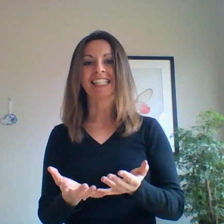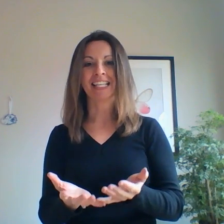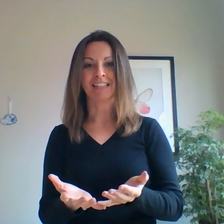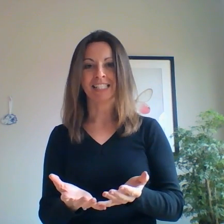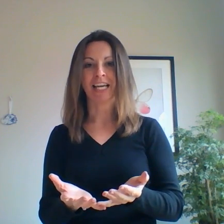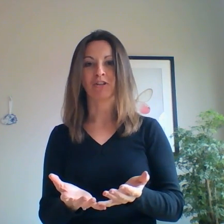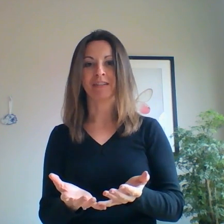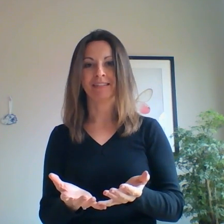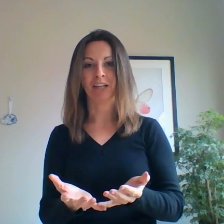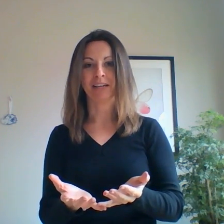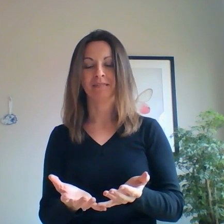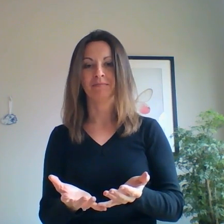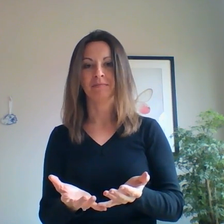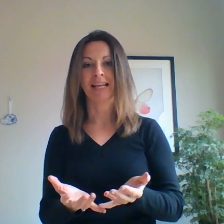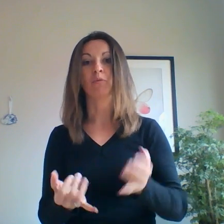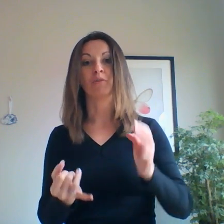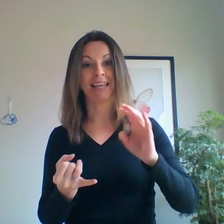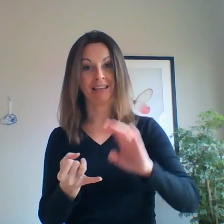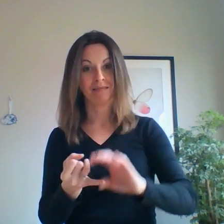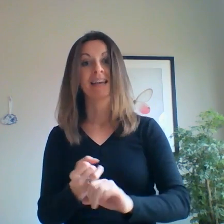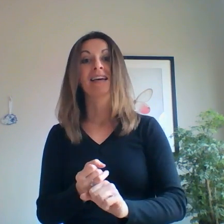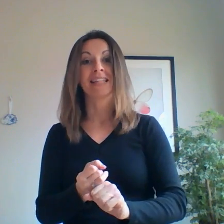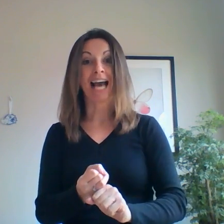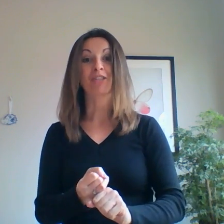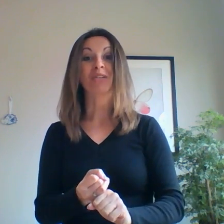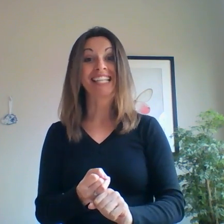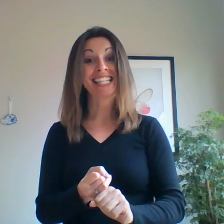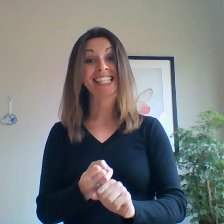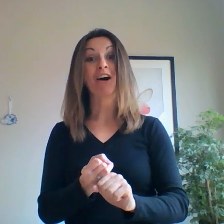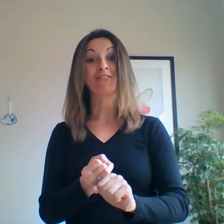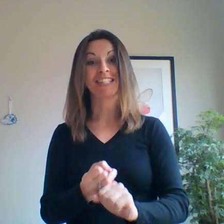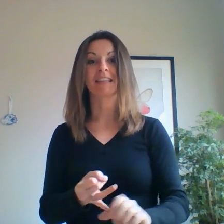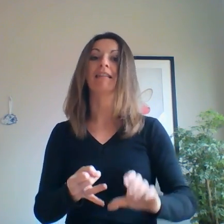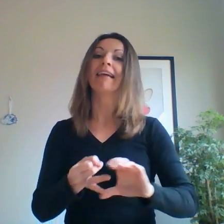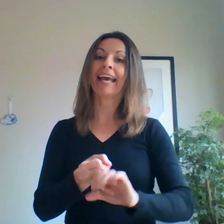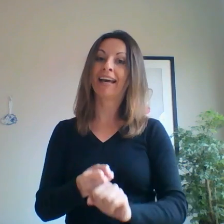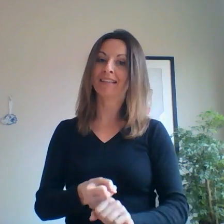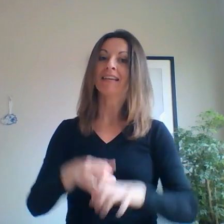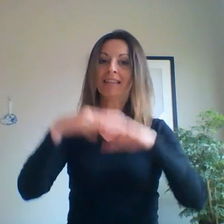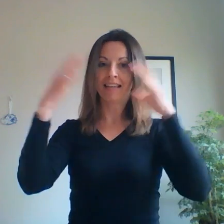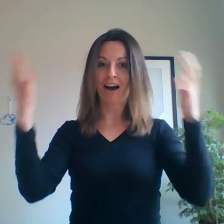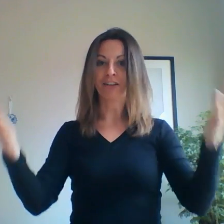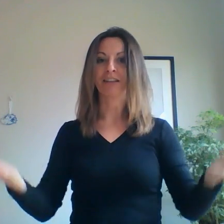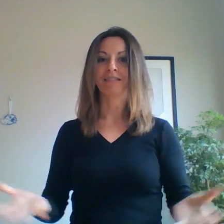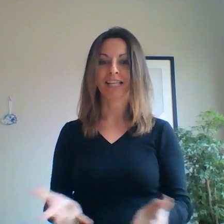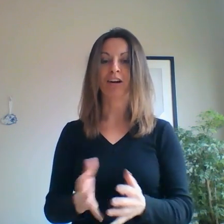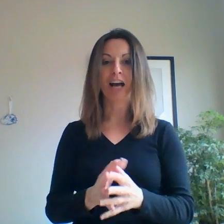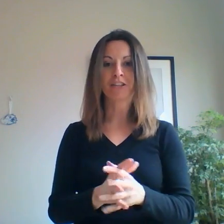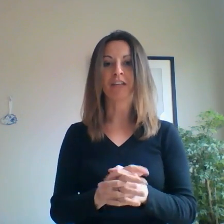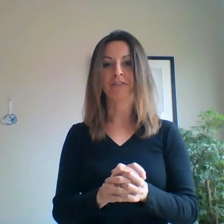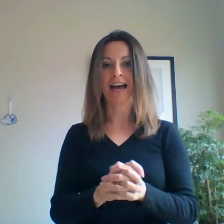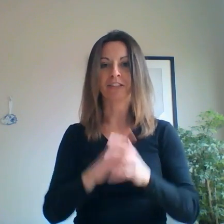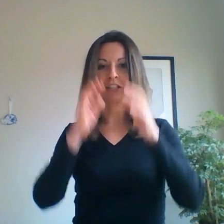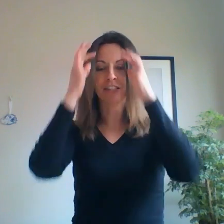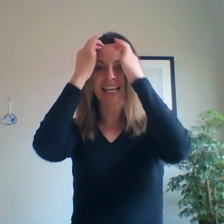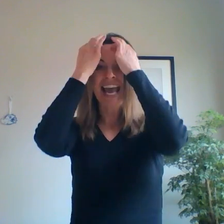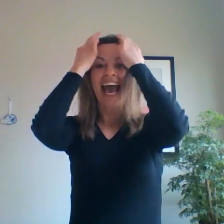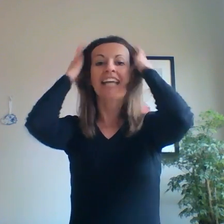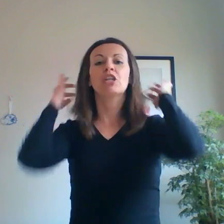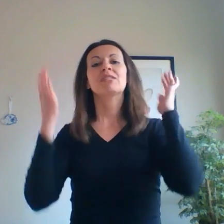signal detection theory. That would be the actual intensity of the signal and the other psychological factors and use